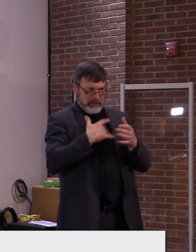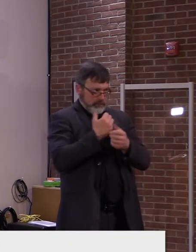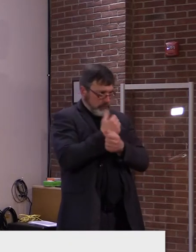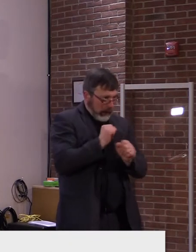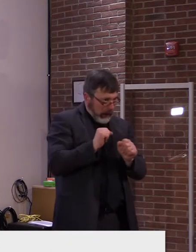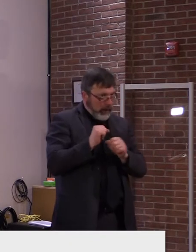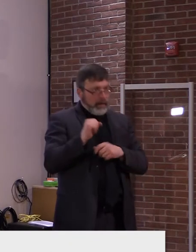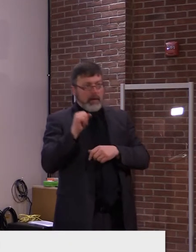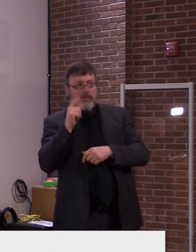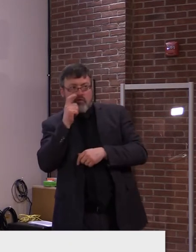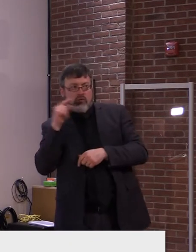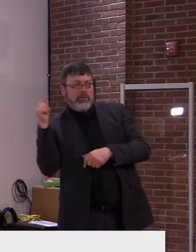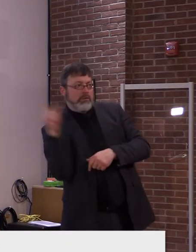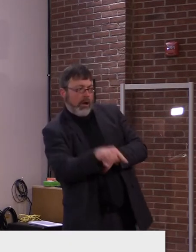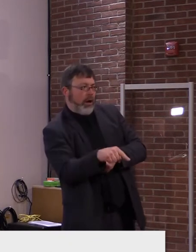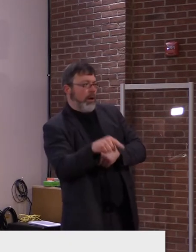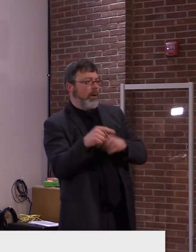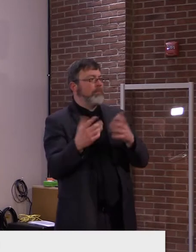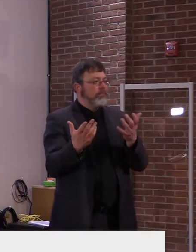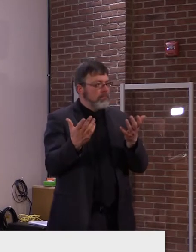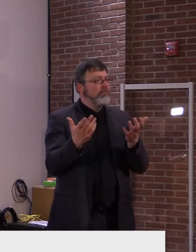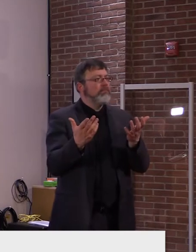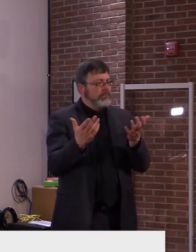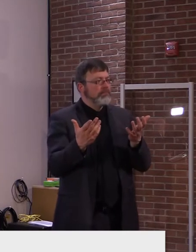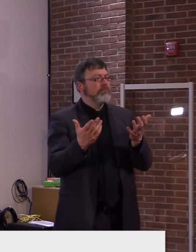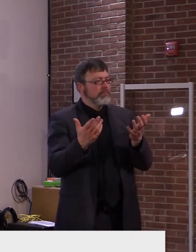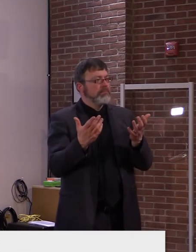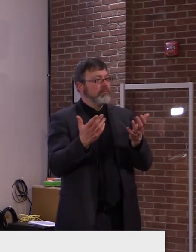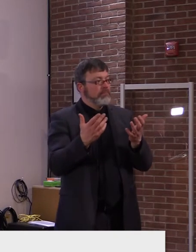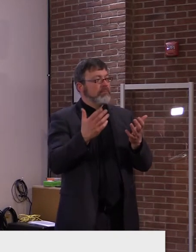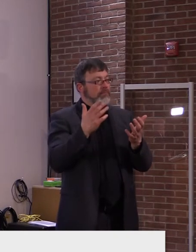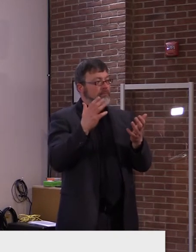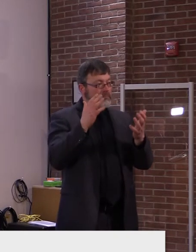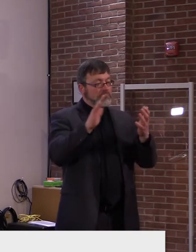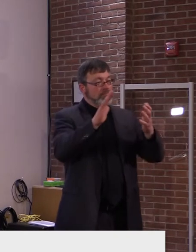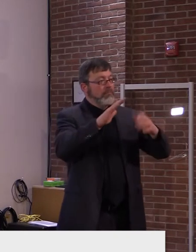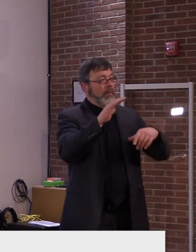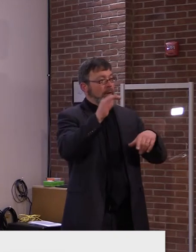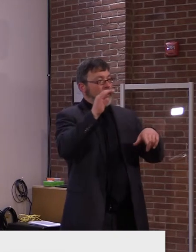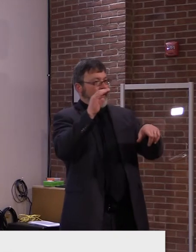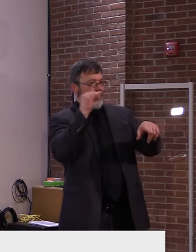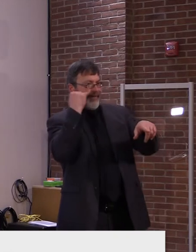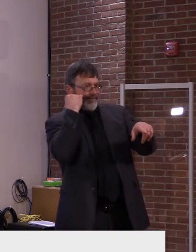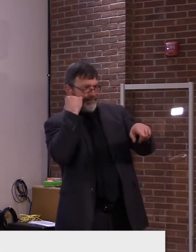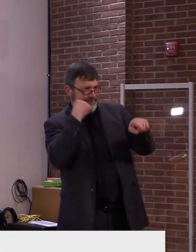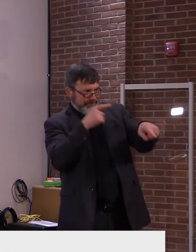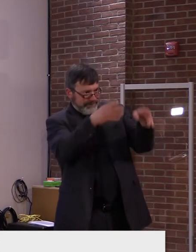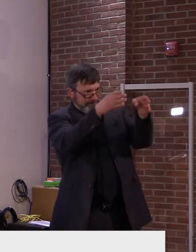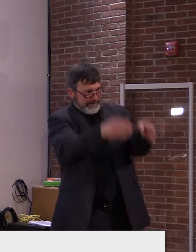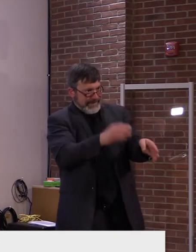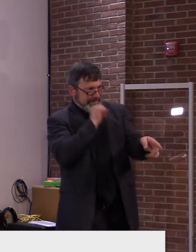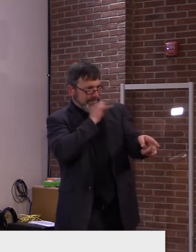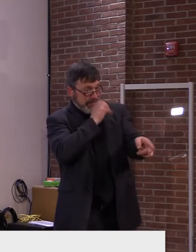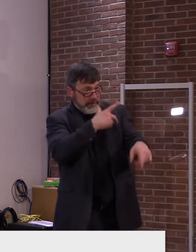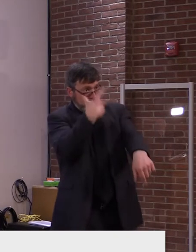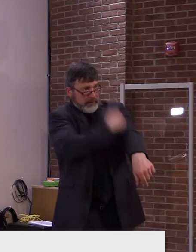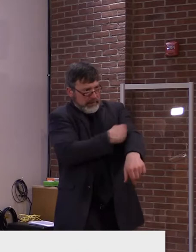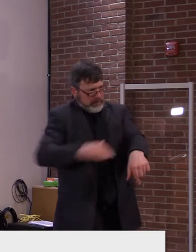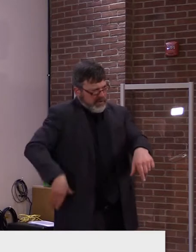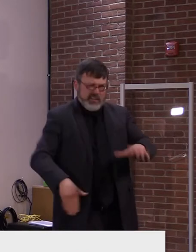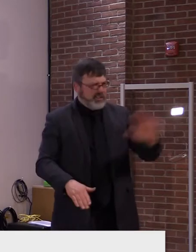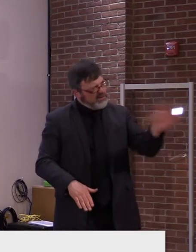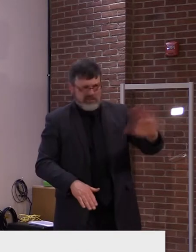they'll be pretty, if you're not vaccinated, I would assume that they're probably going to allow visitation along that line. So if,